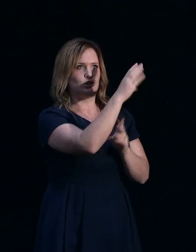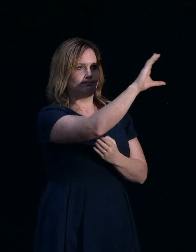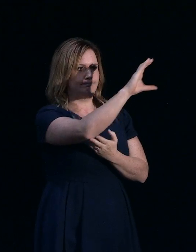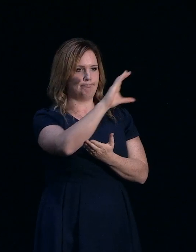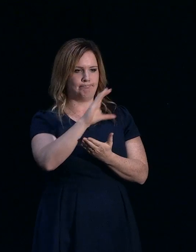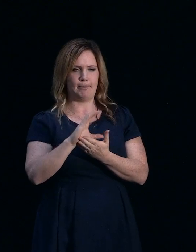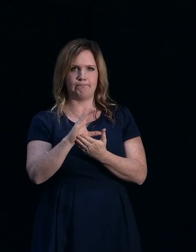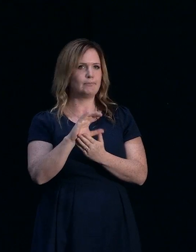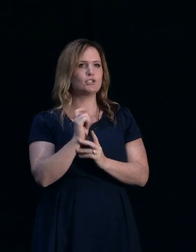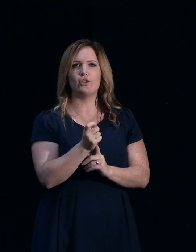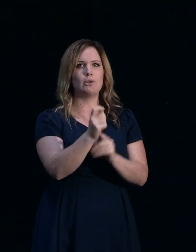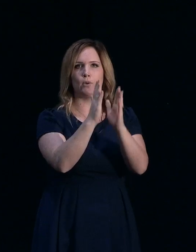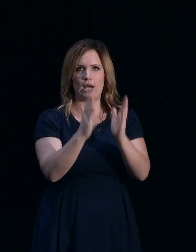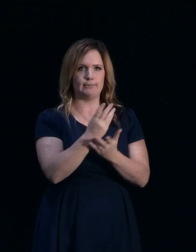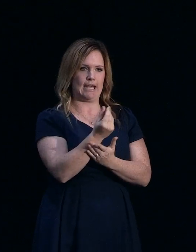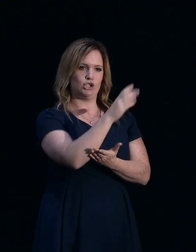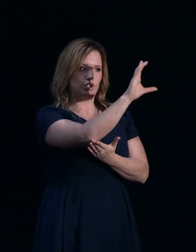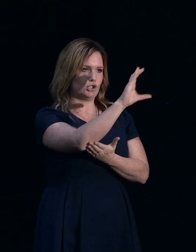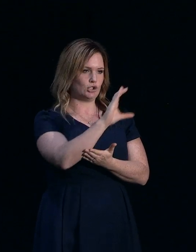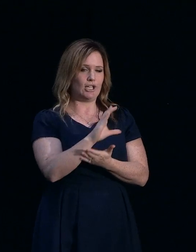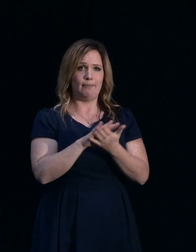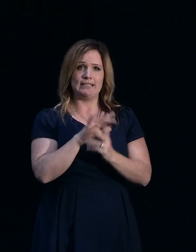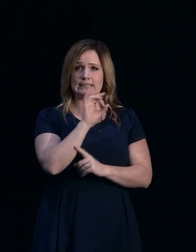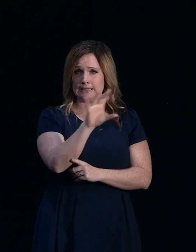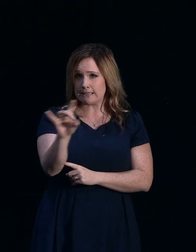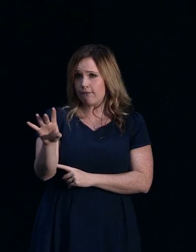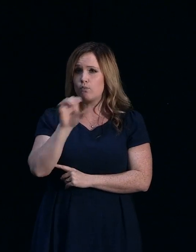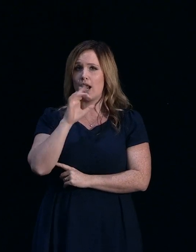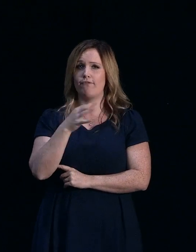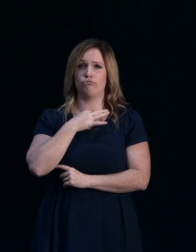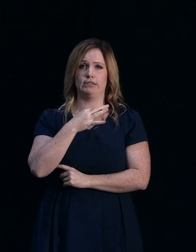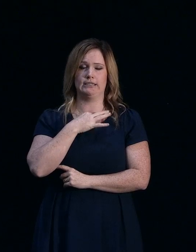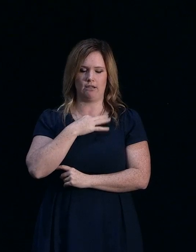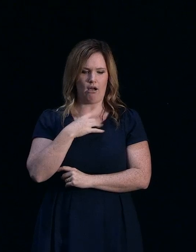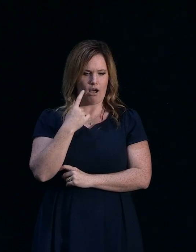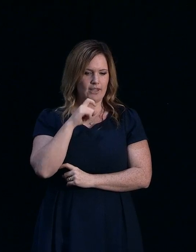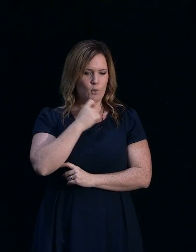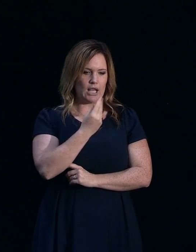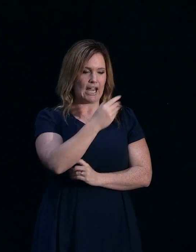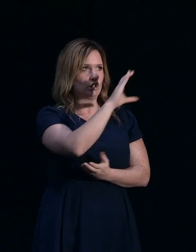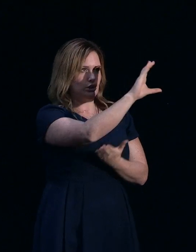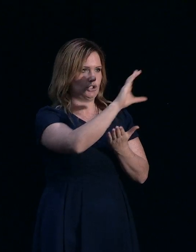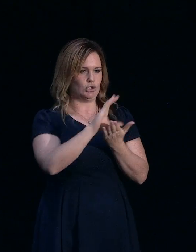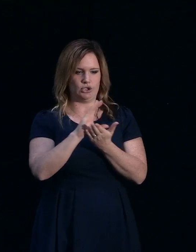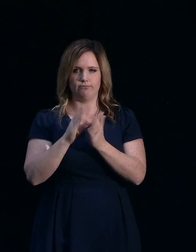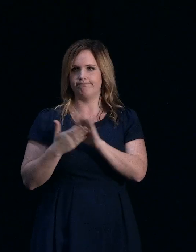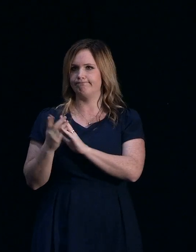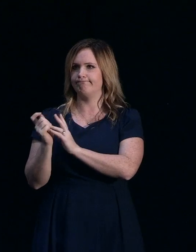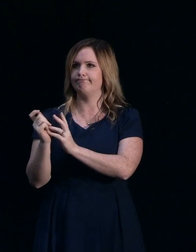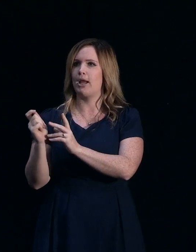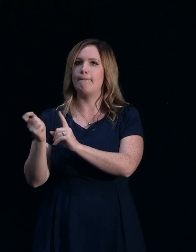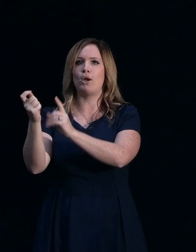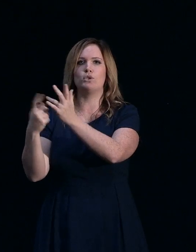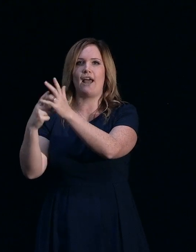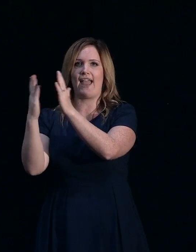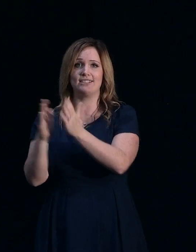your insurer has, you may be taking the risk on yourself. So you may be deciding to cash settle on a rebuild and your insurance may be